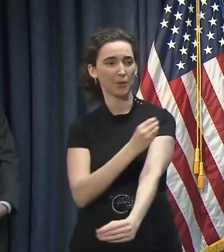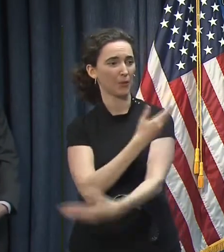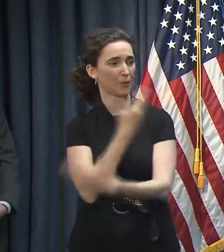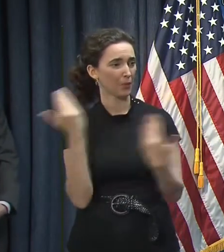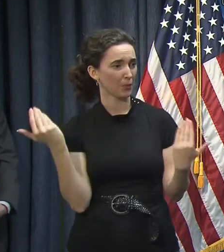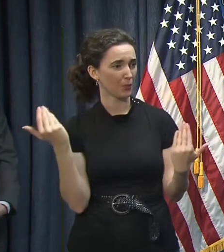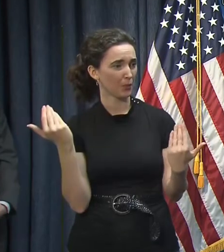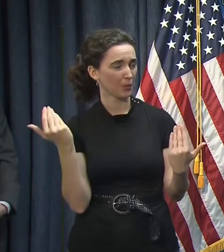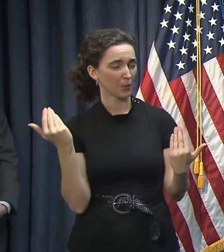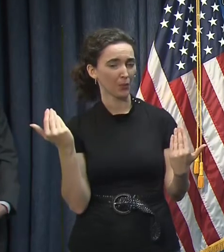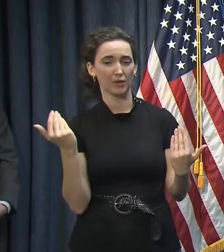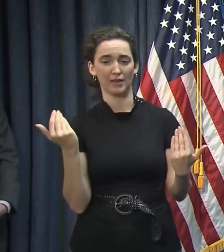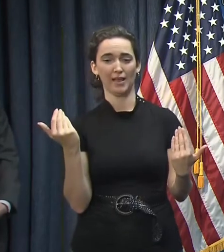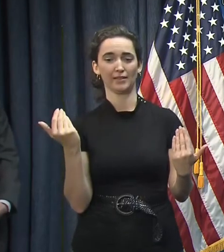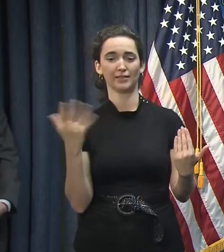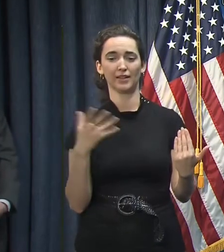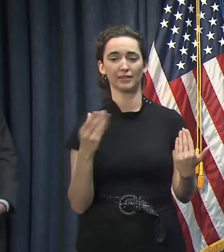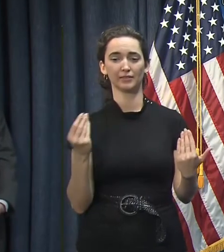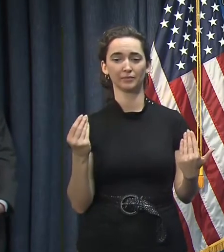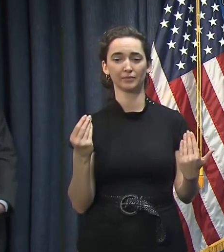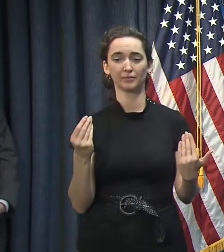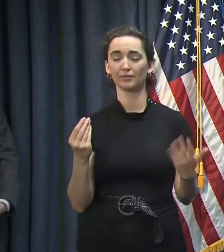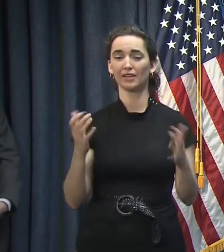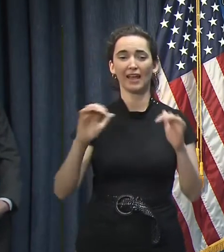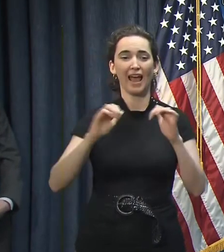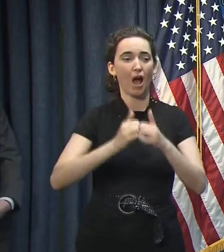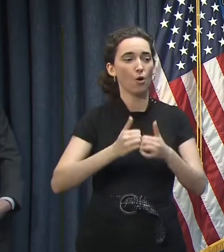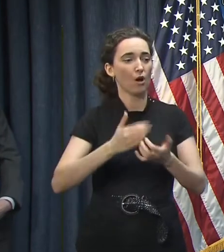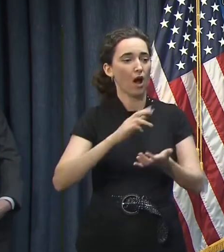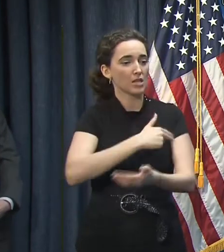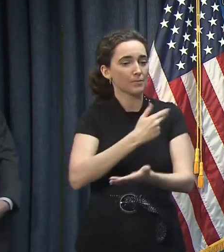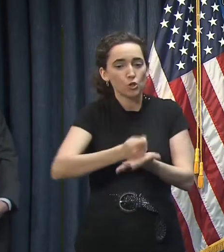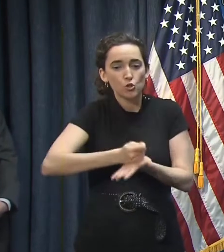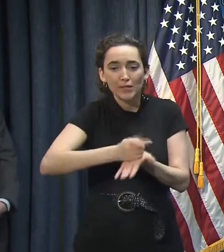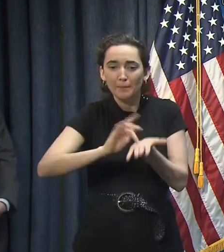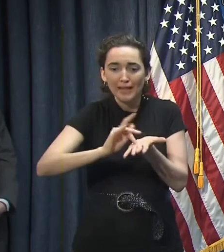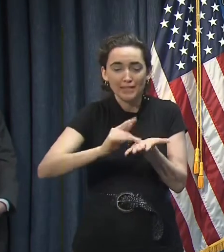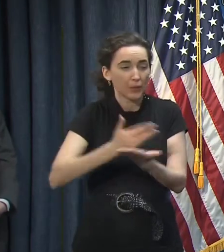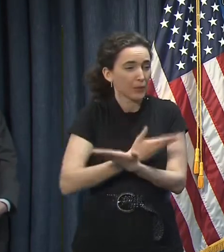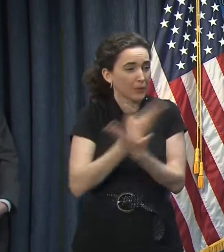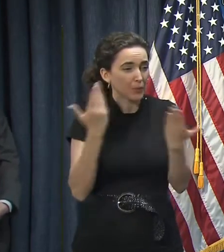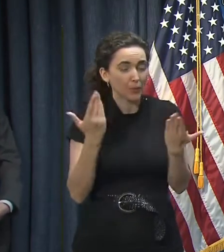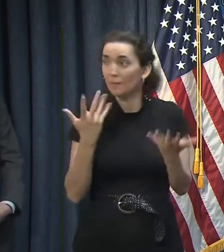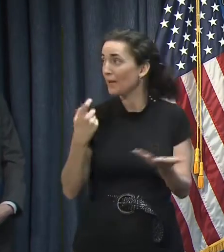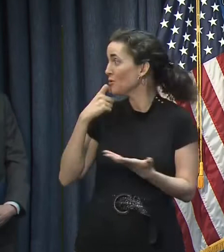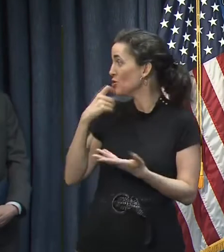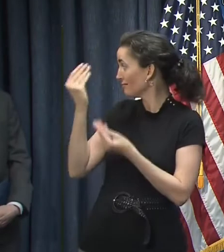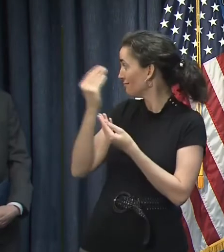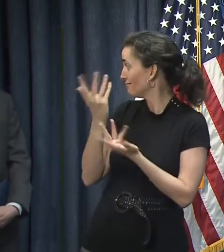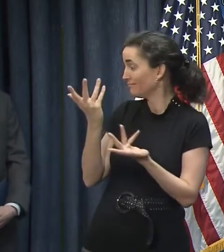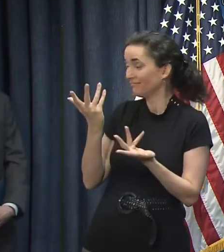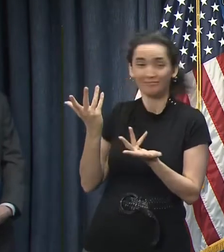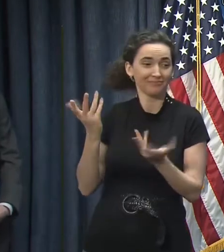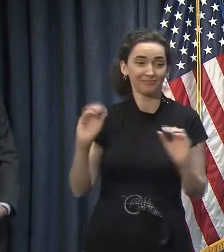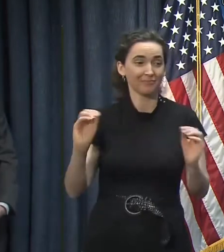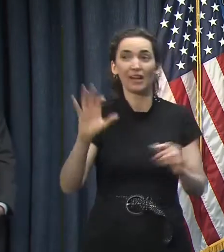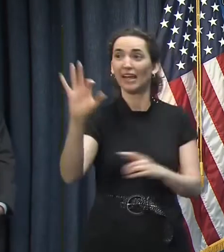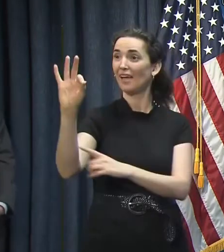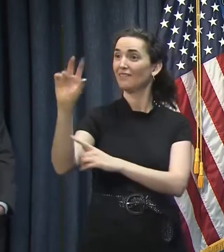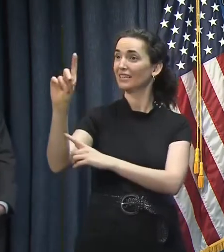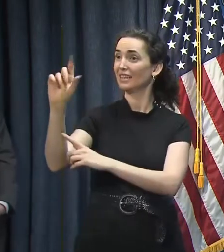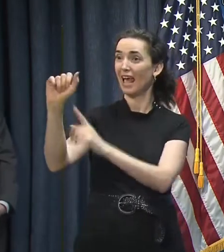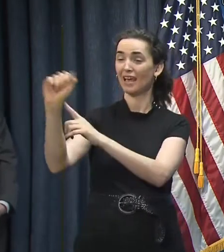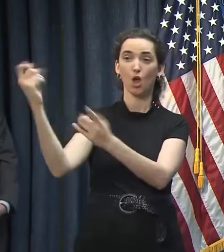have yet an approved therapeutic treatment either. Unless one just came out, I don't think the FDA has